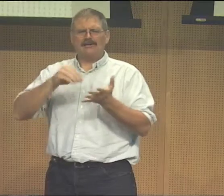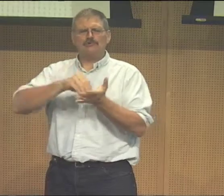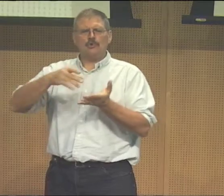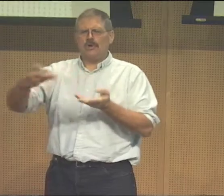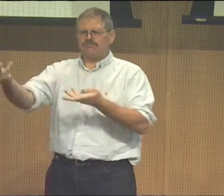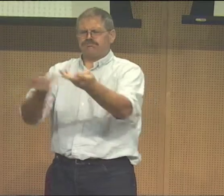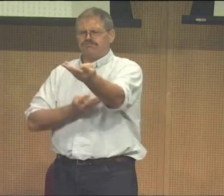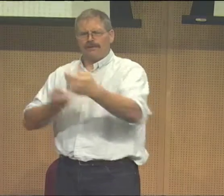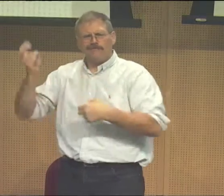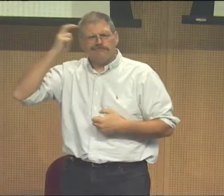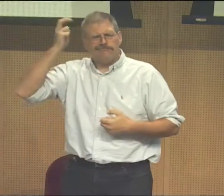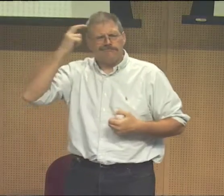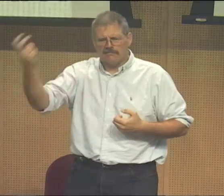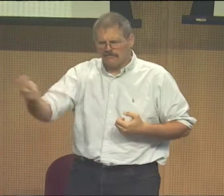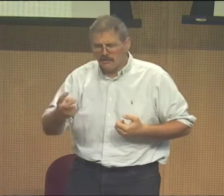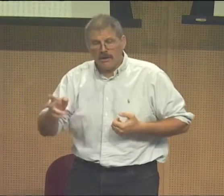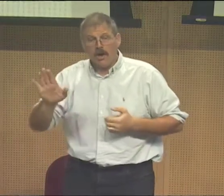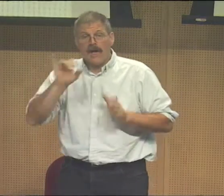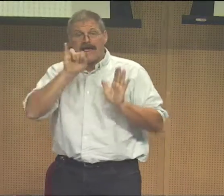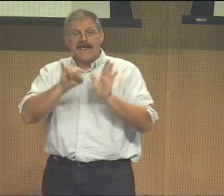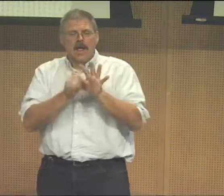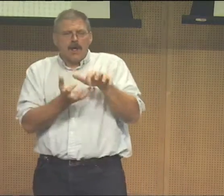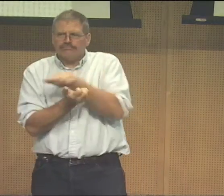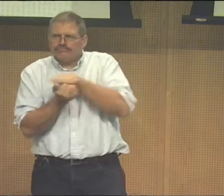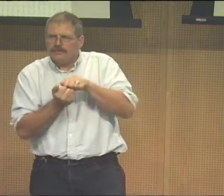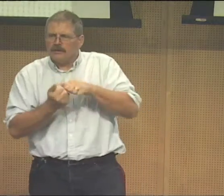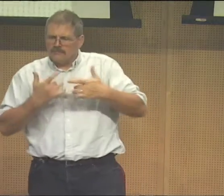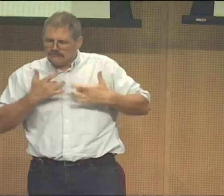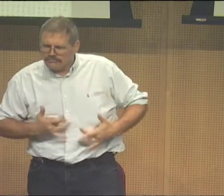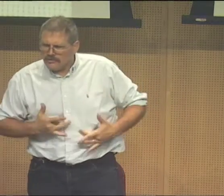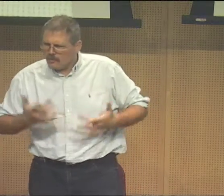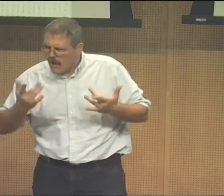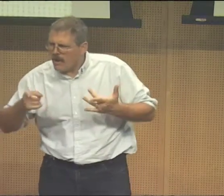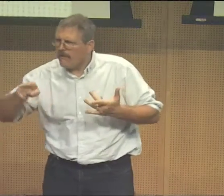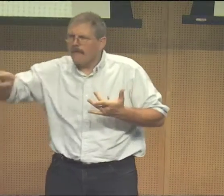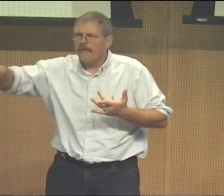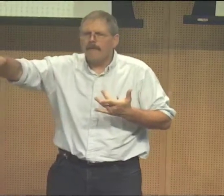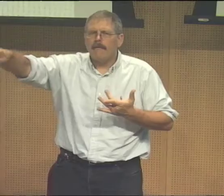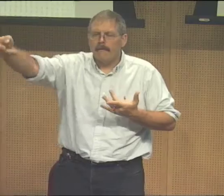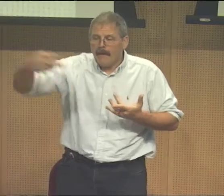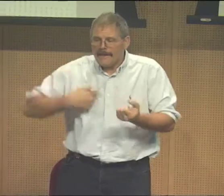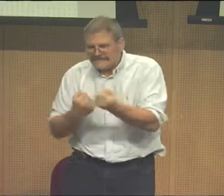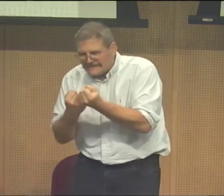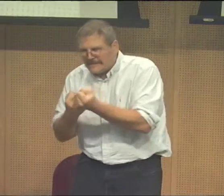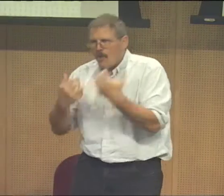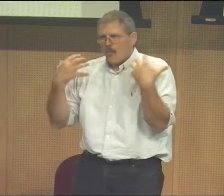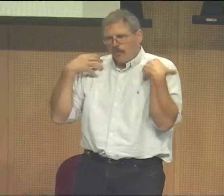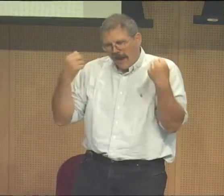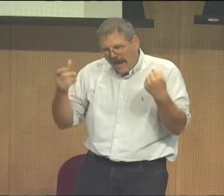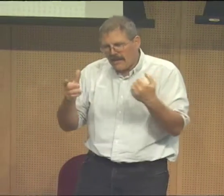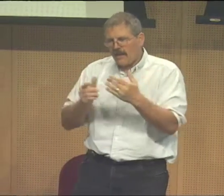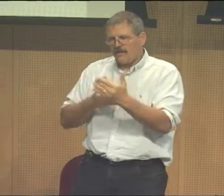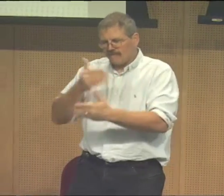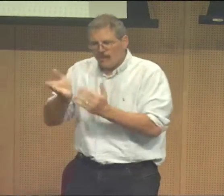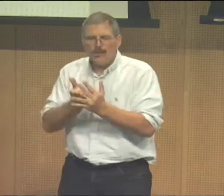so it's very sad, not to mention all of the devices that we have, that are intended to sort of destroy